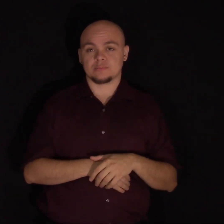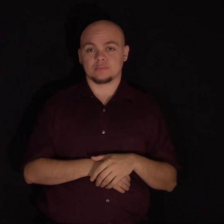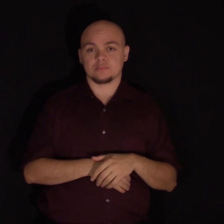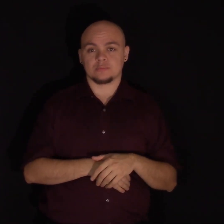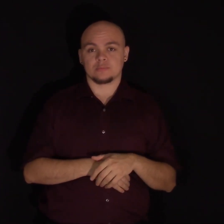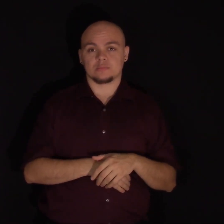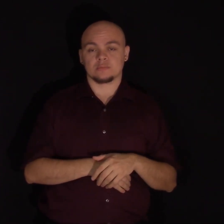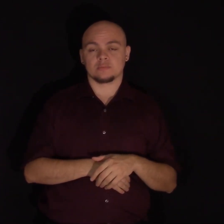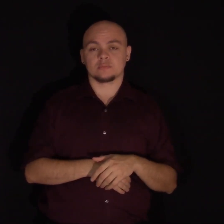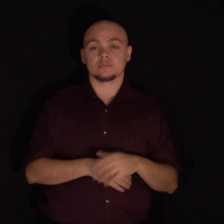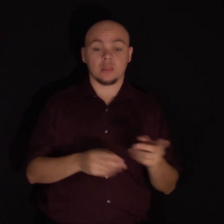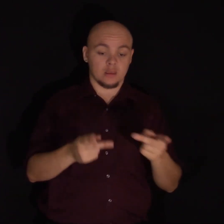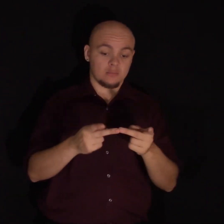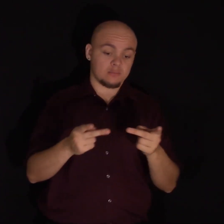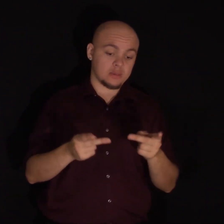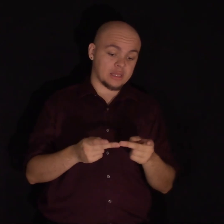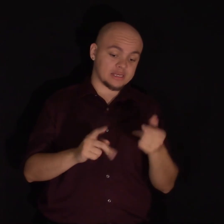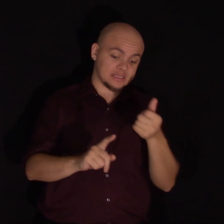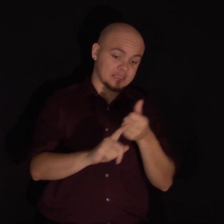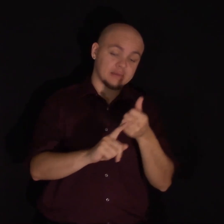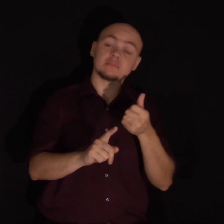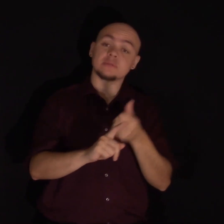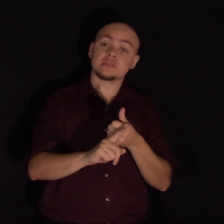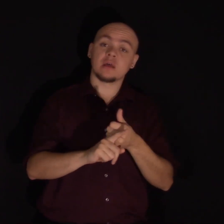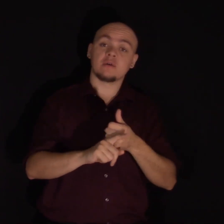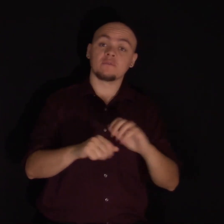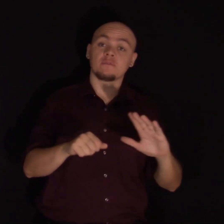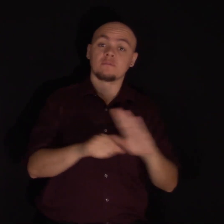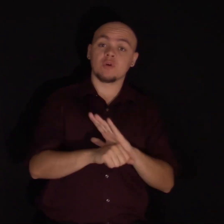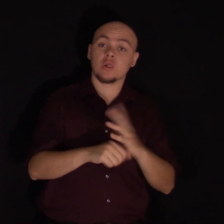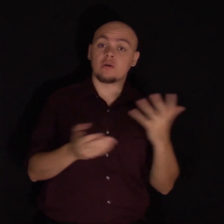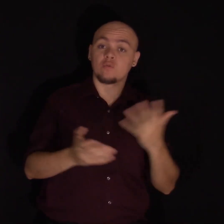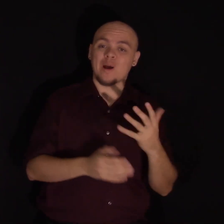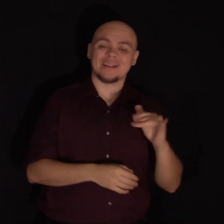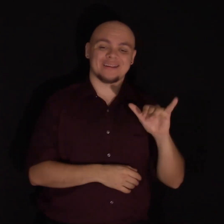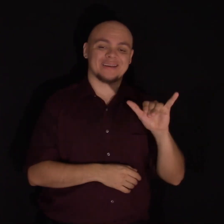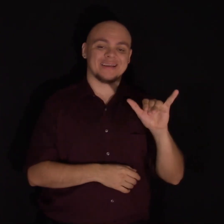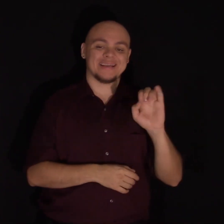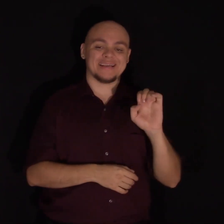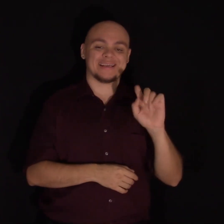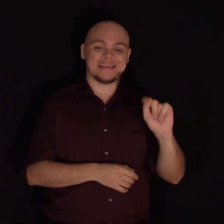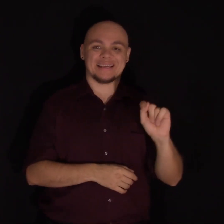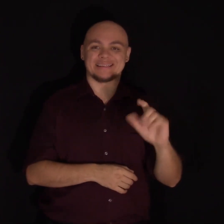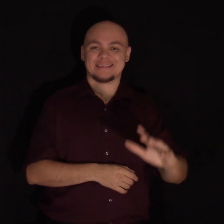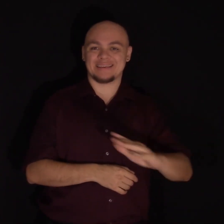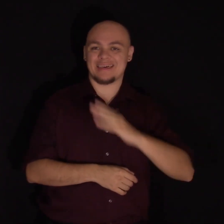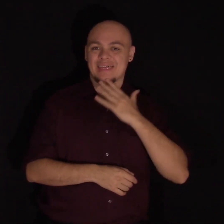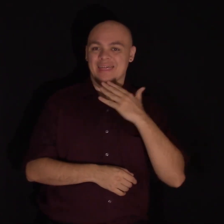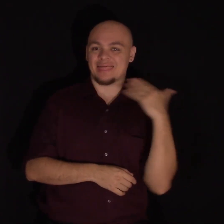in places filled with yet. Thank you.